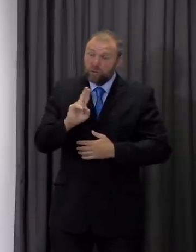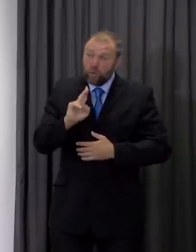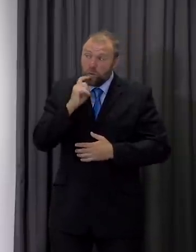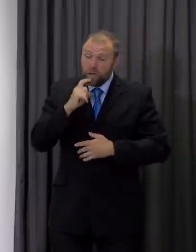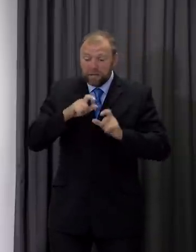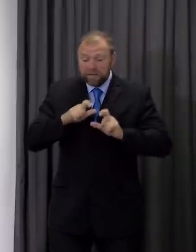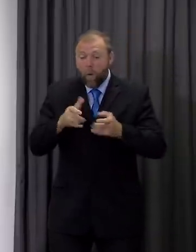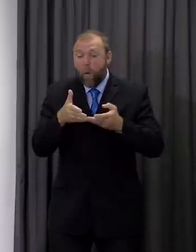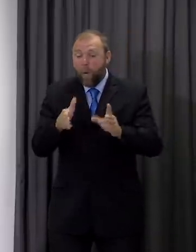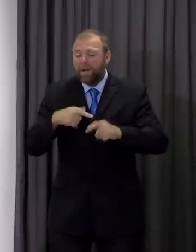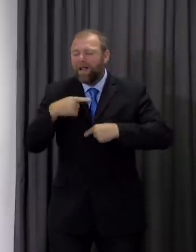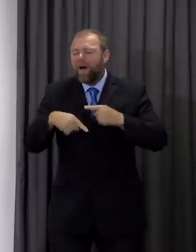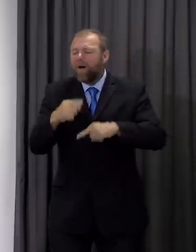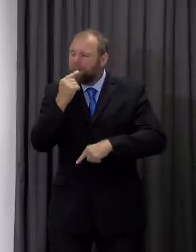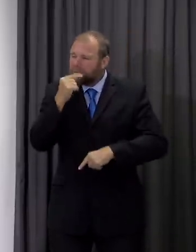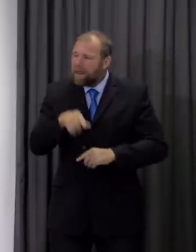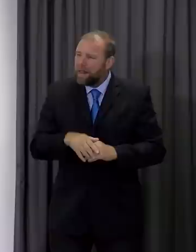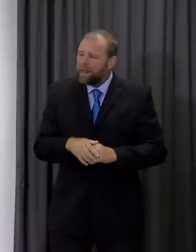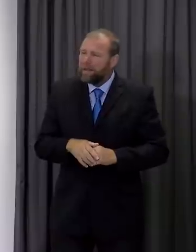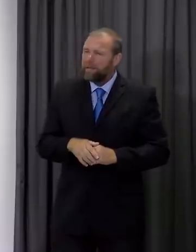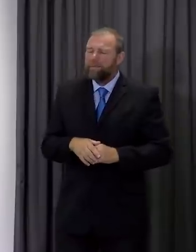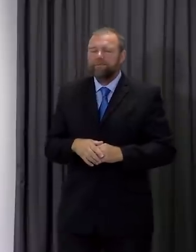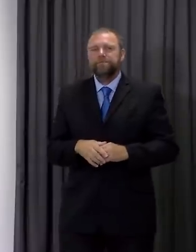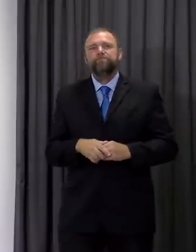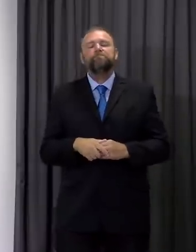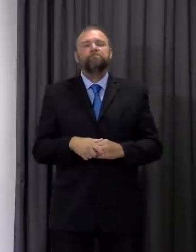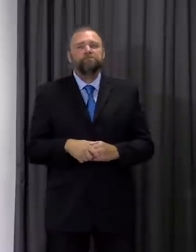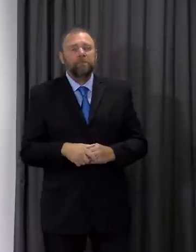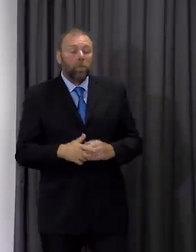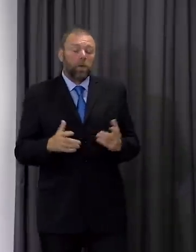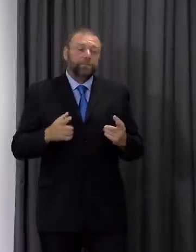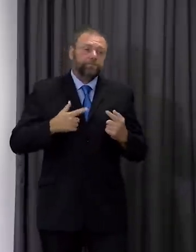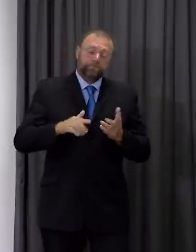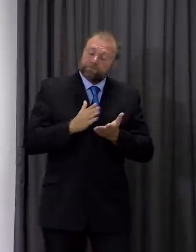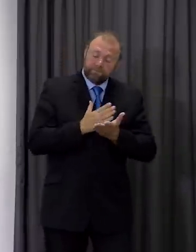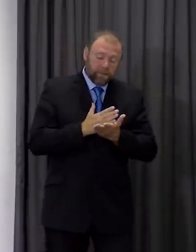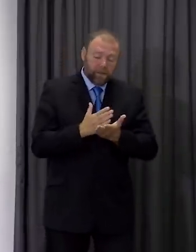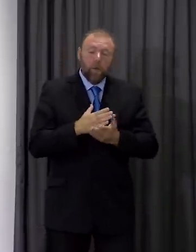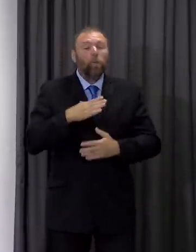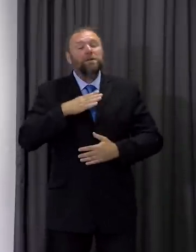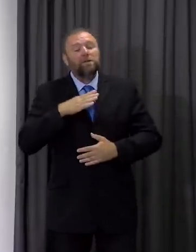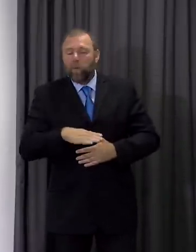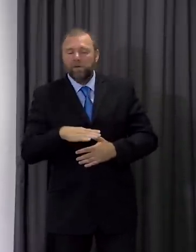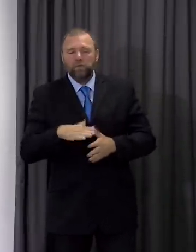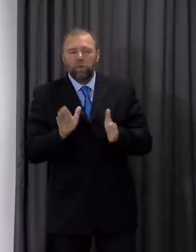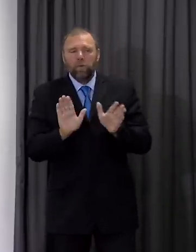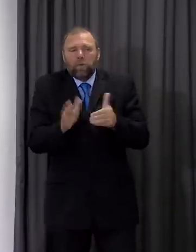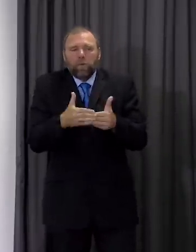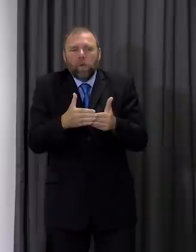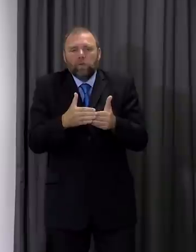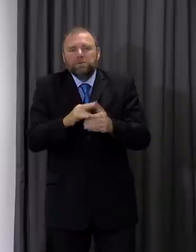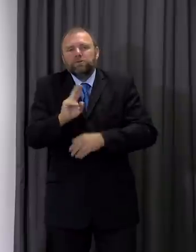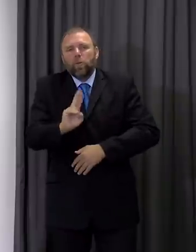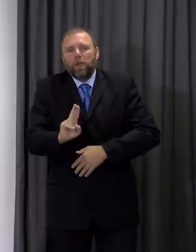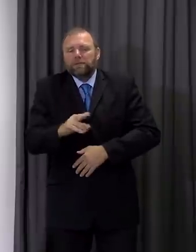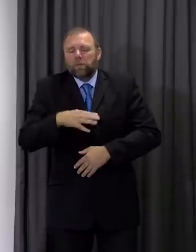we would see? Well, yes, we've been really clear that we certainly don't want to close schools. There'll be other closures and other restrictions in place first.